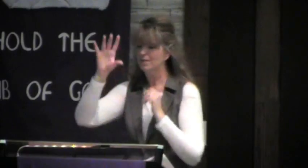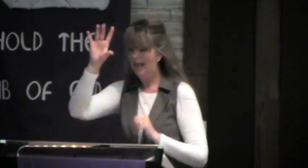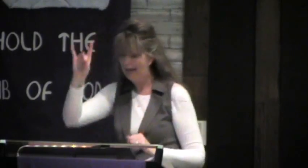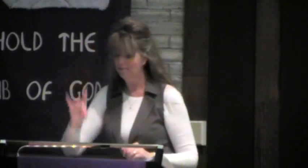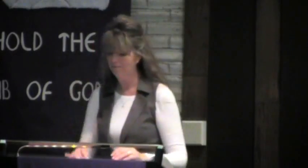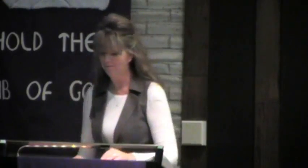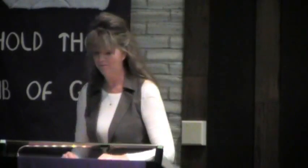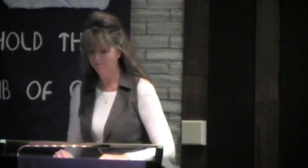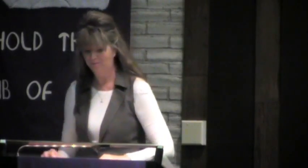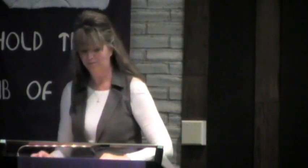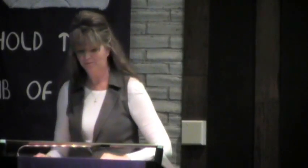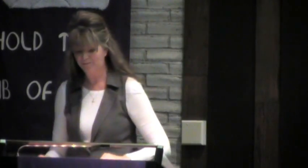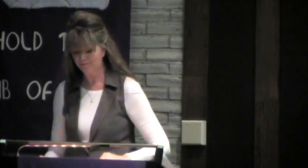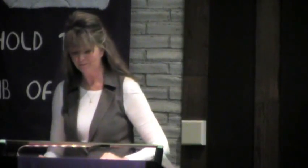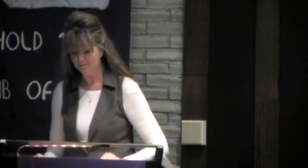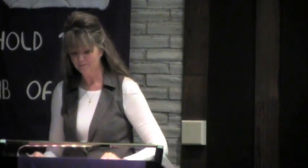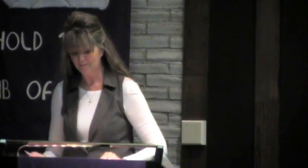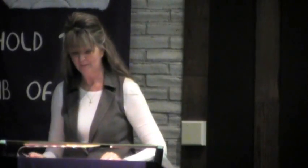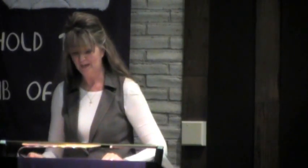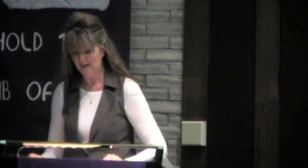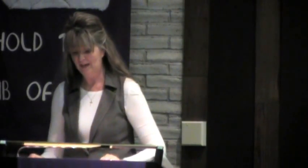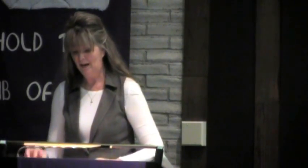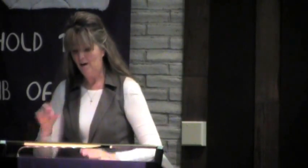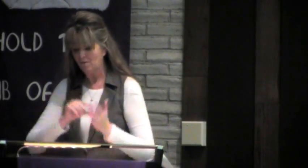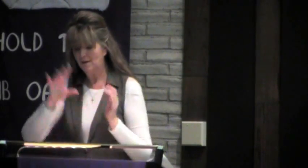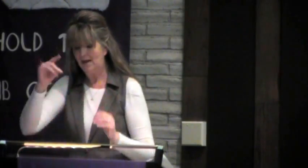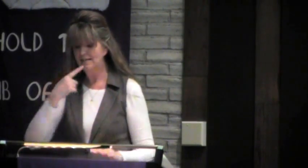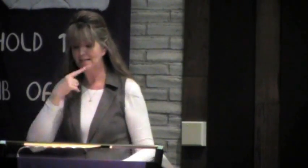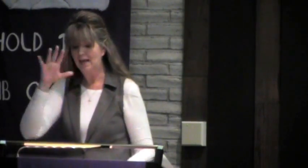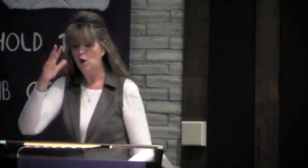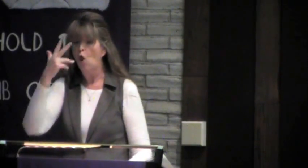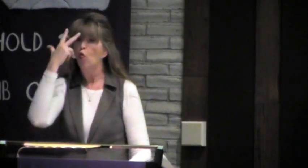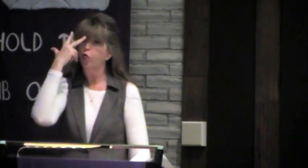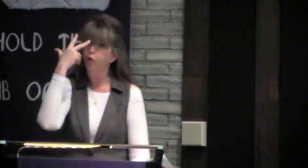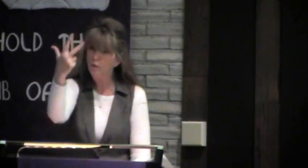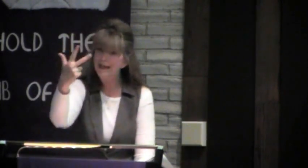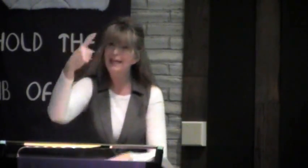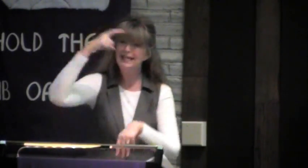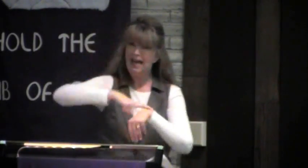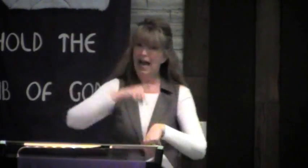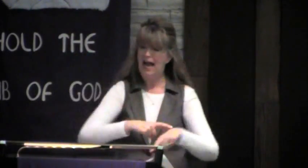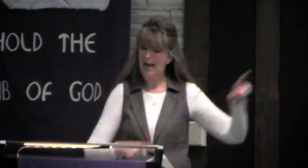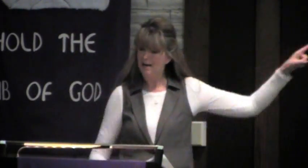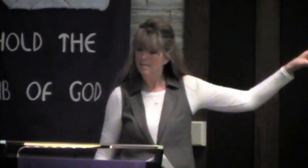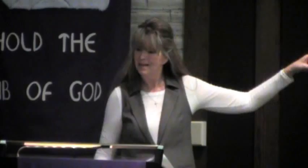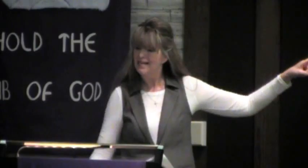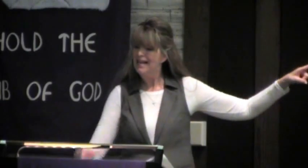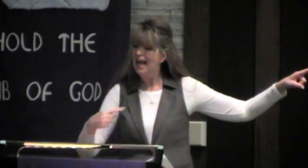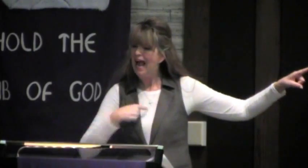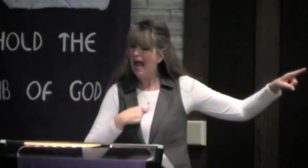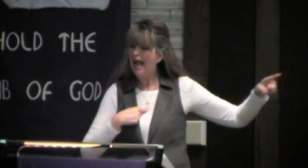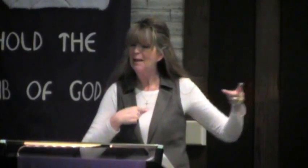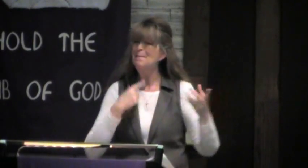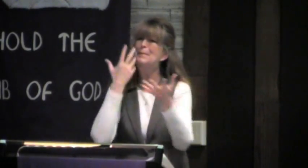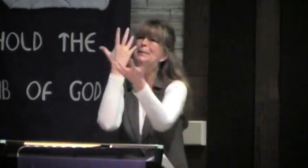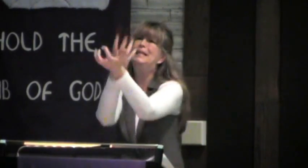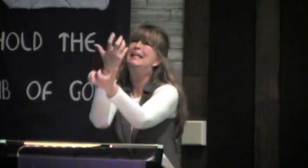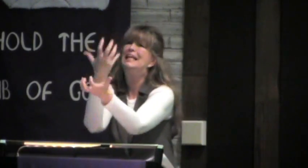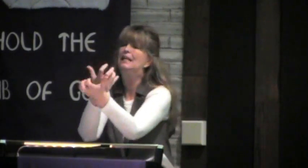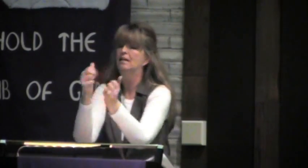was experiencing. Now in verse 8, it says, Three times I